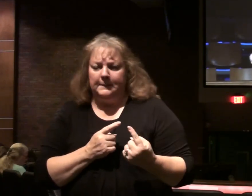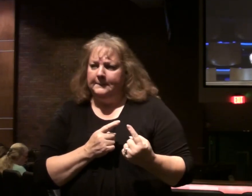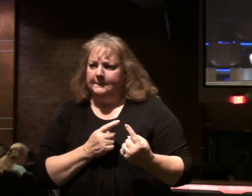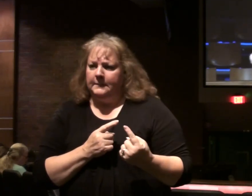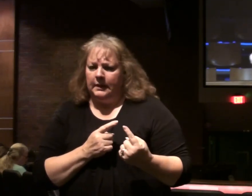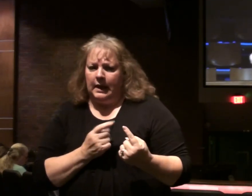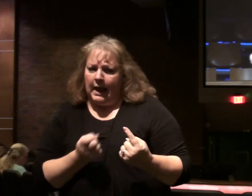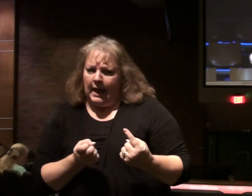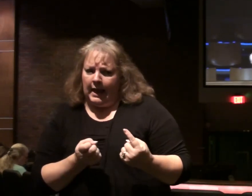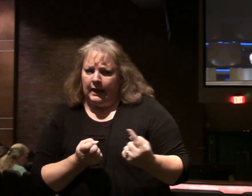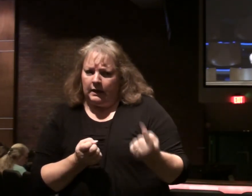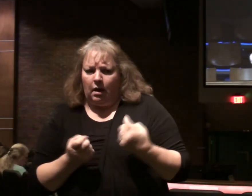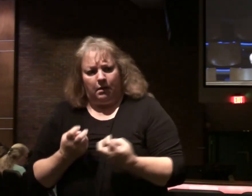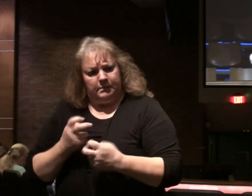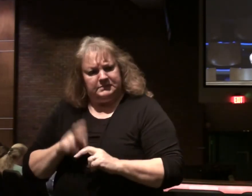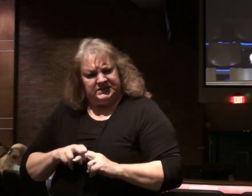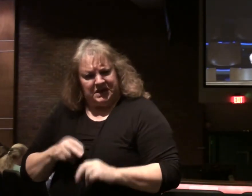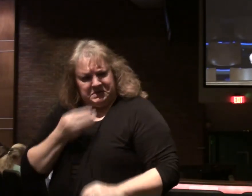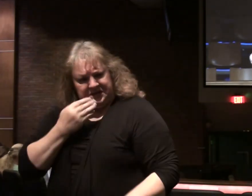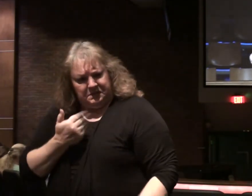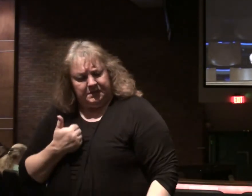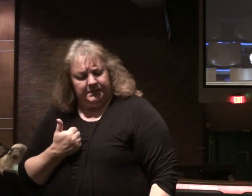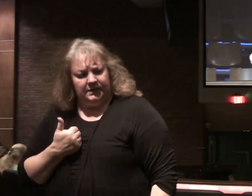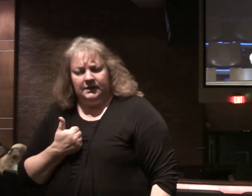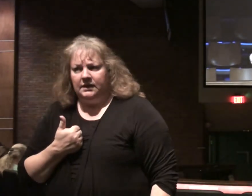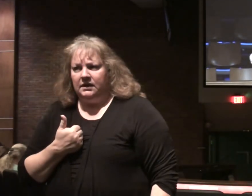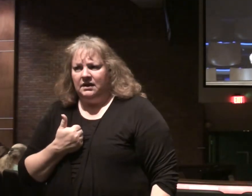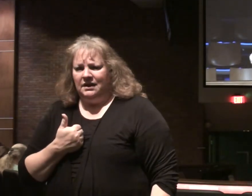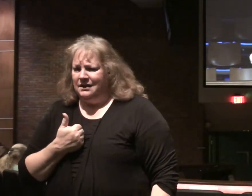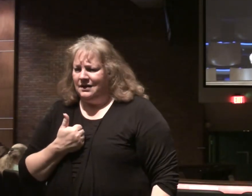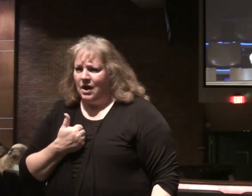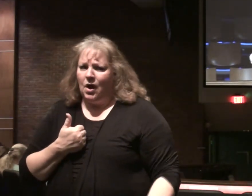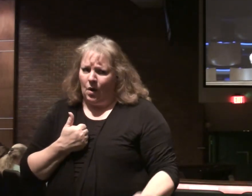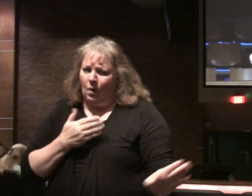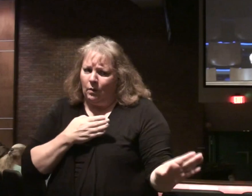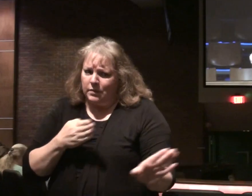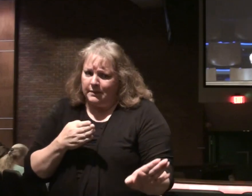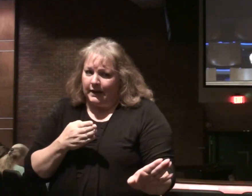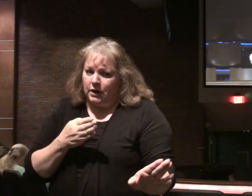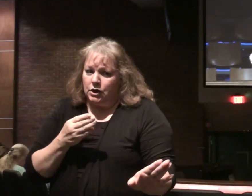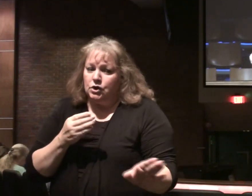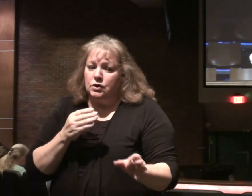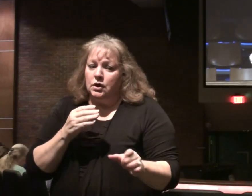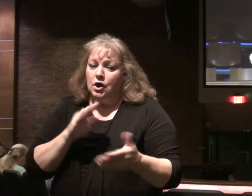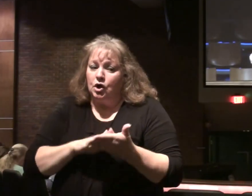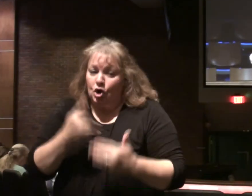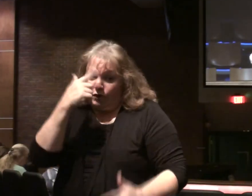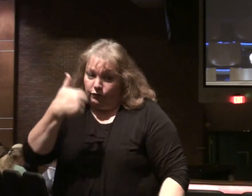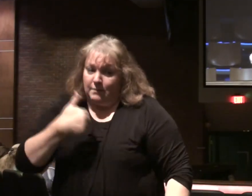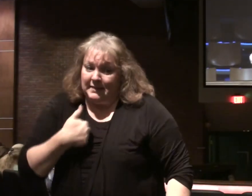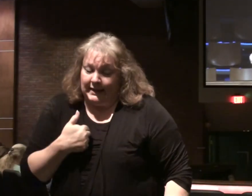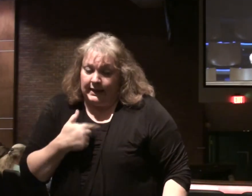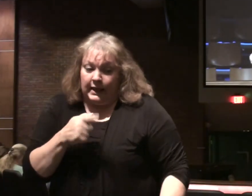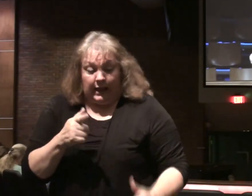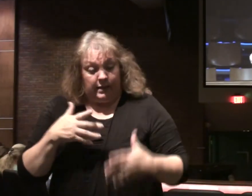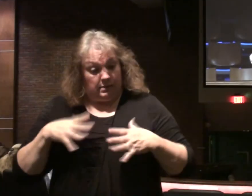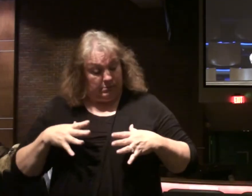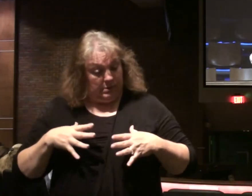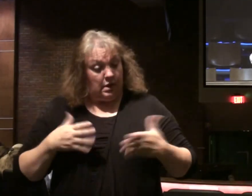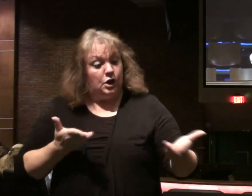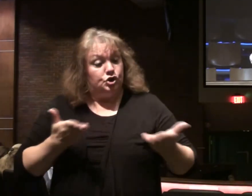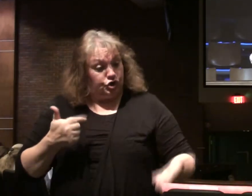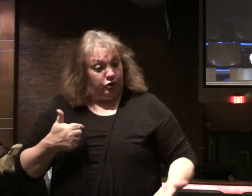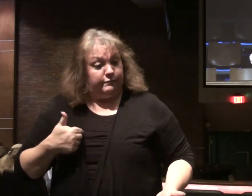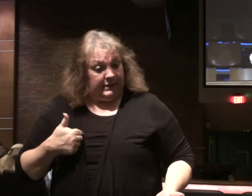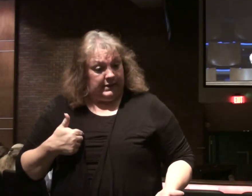field. Come immediately. And sit down and eat. Well will you not say to him. Prepare something for me to eat. And properly clothe yourselves. And serve